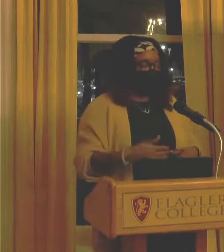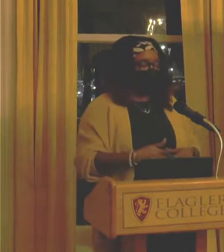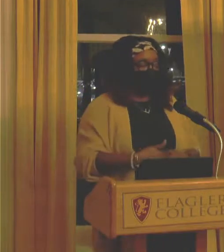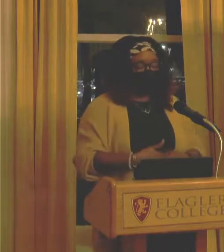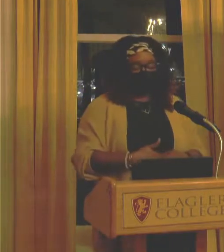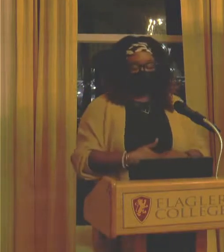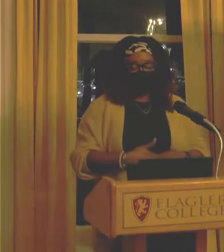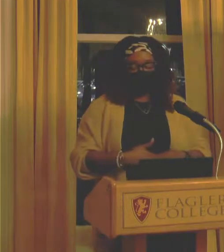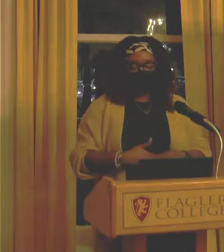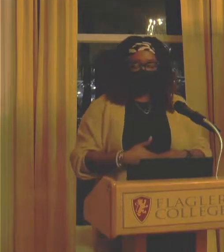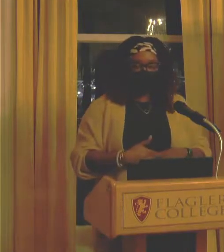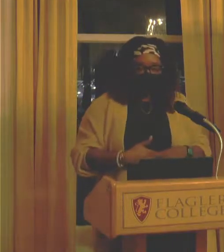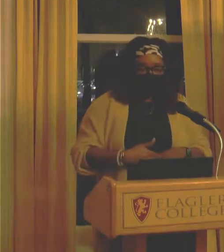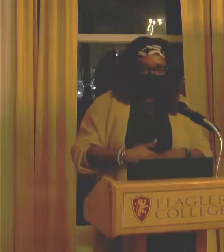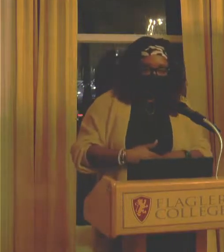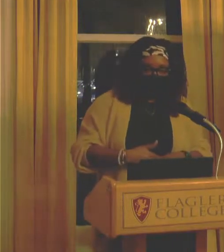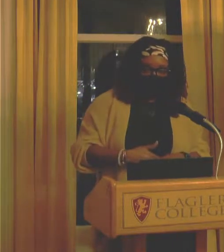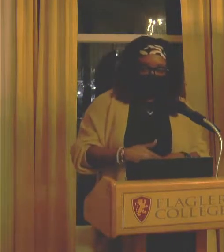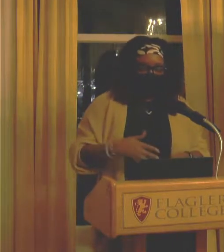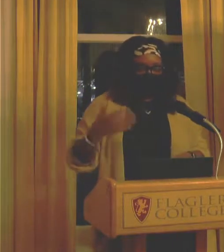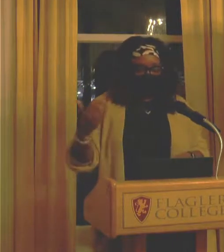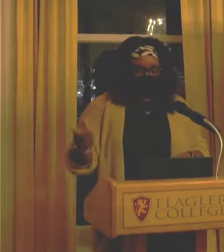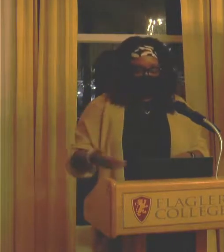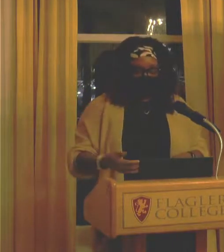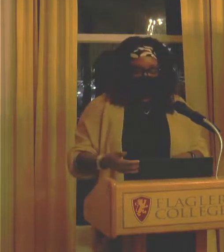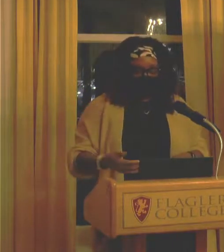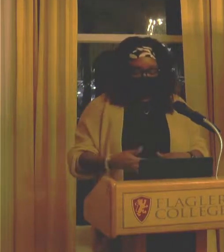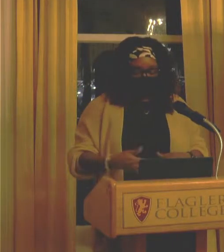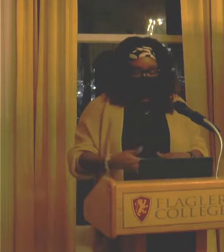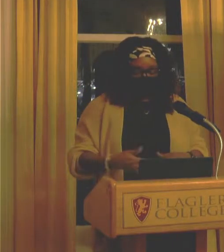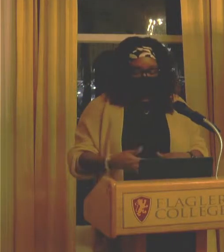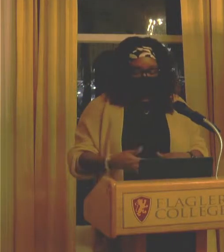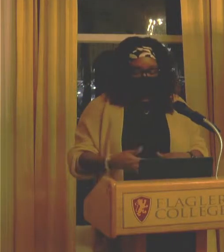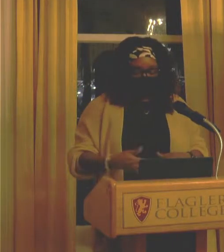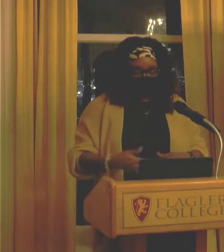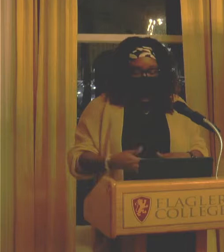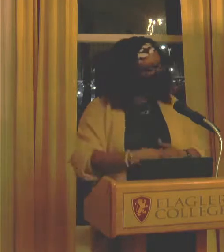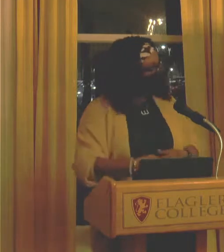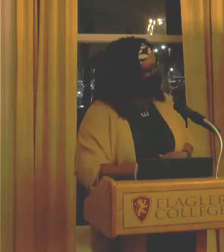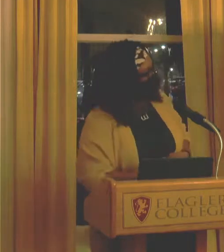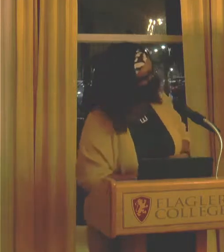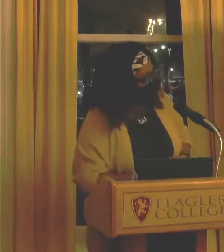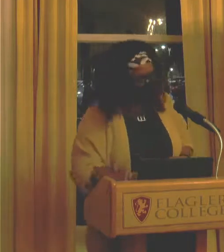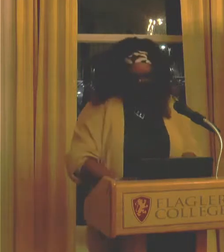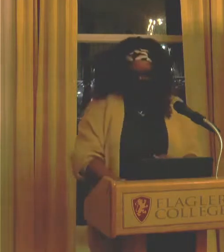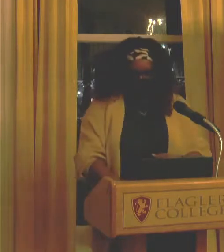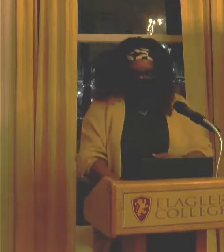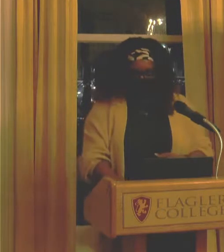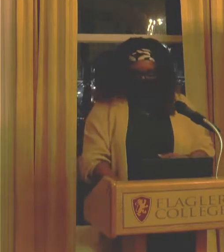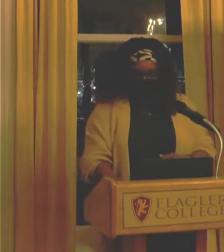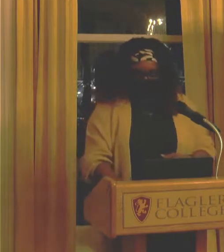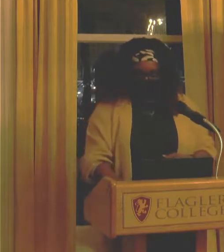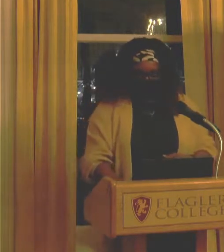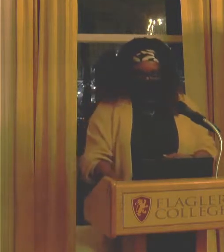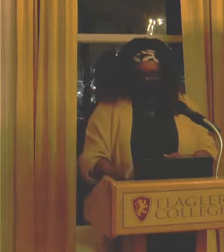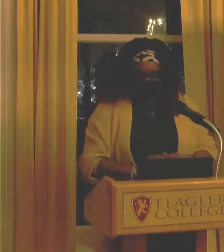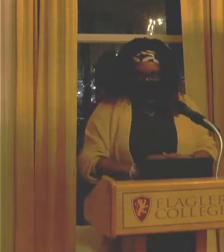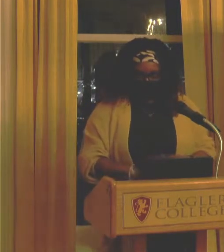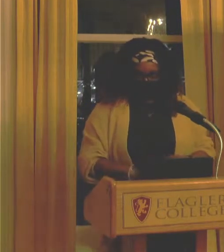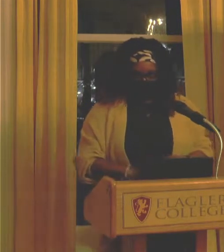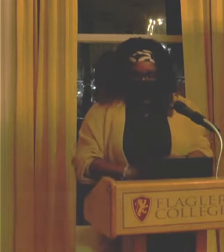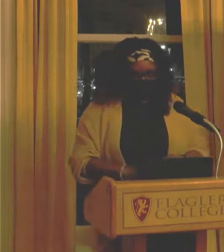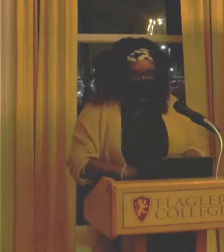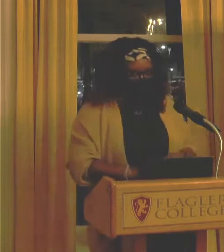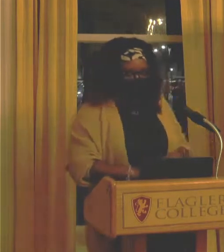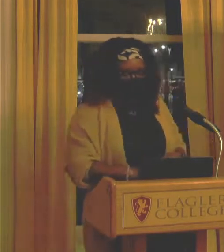built this art collection for the hospital, I chose her as my subject matter. So, that's what those two paintings are.